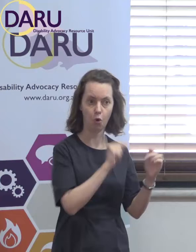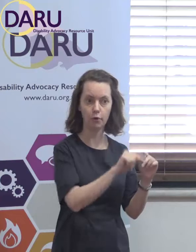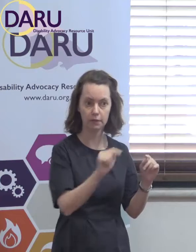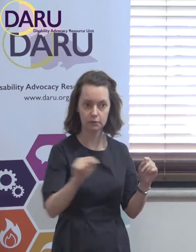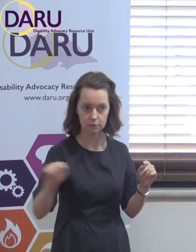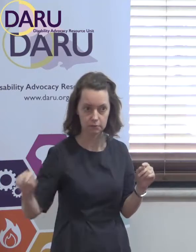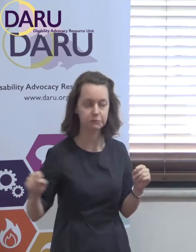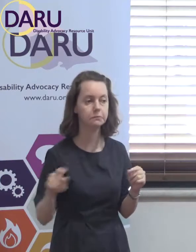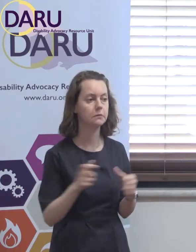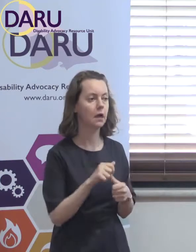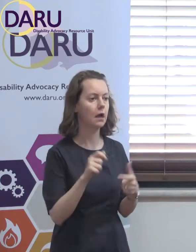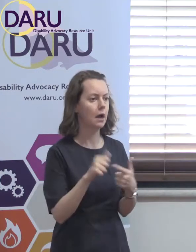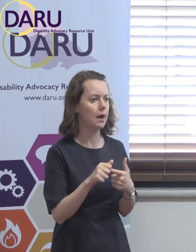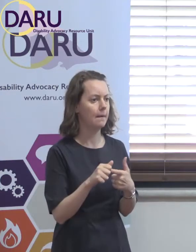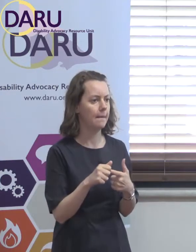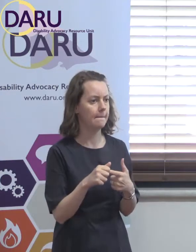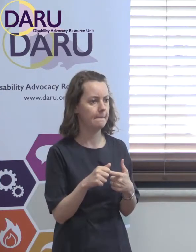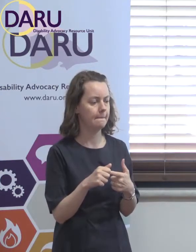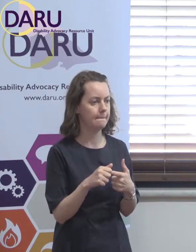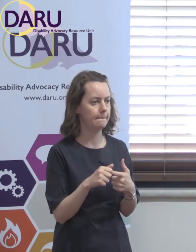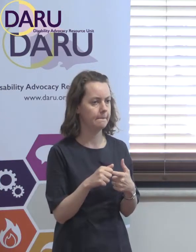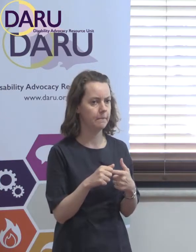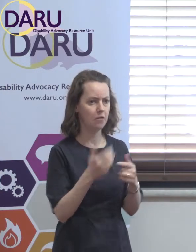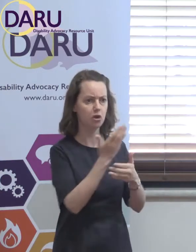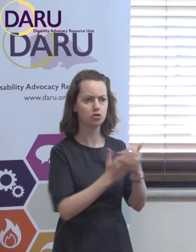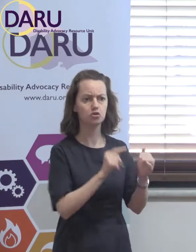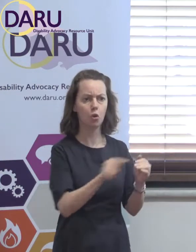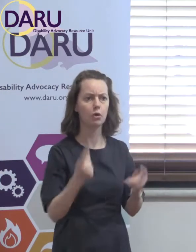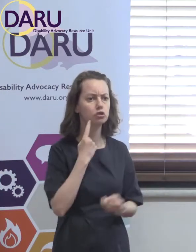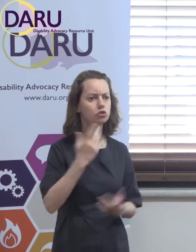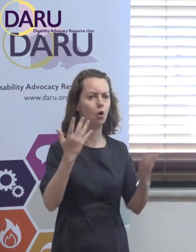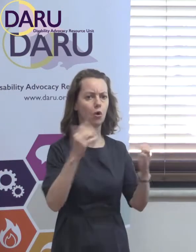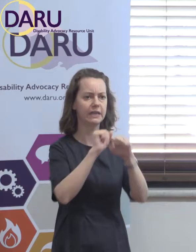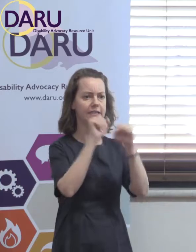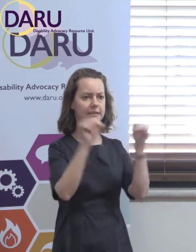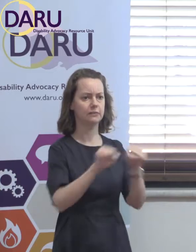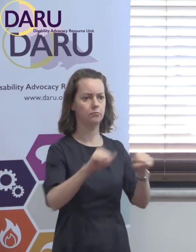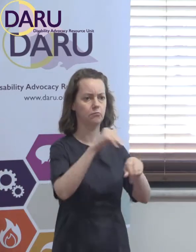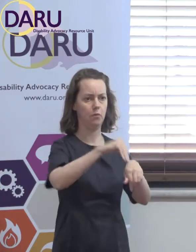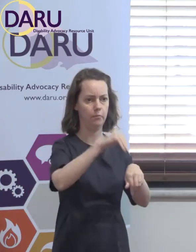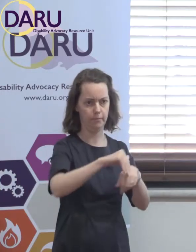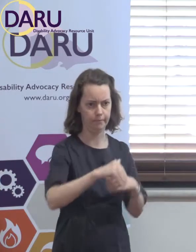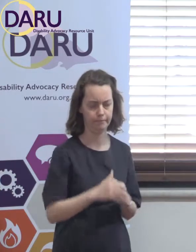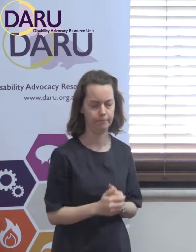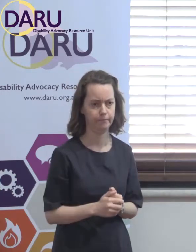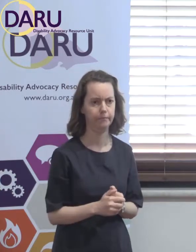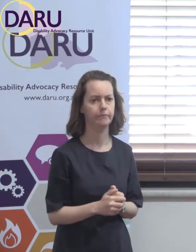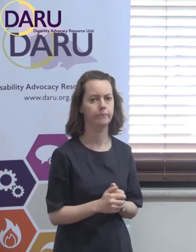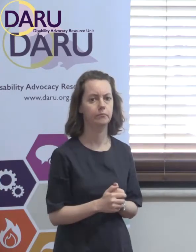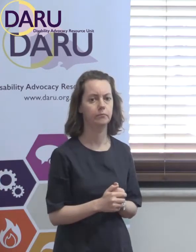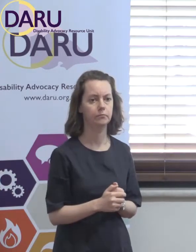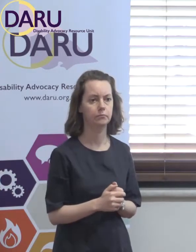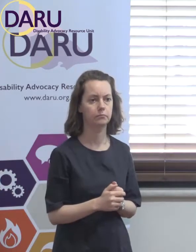and to highlight the particular systems. They were all